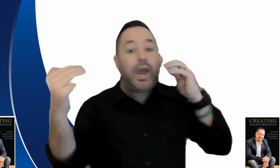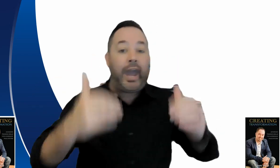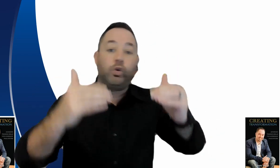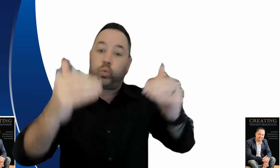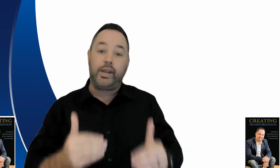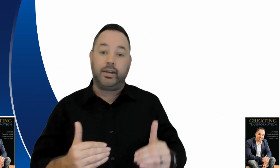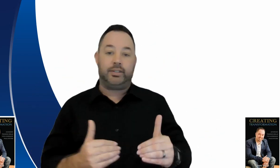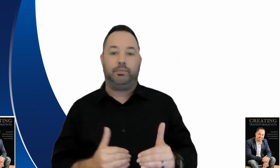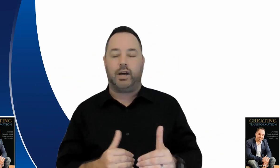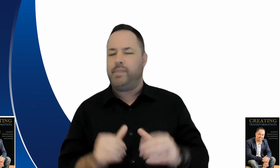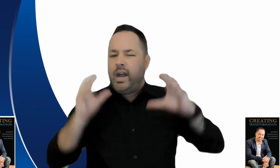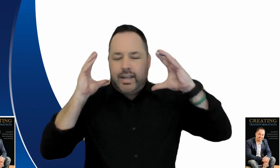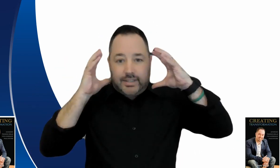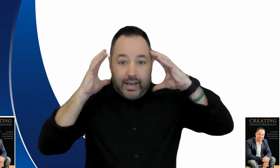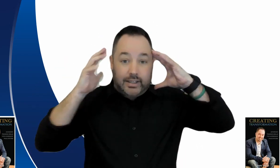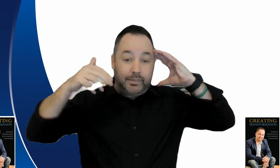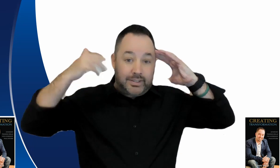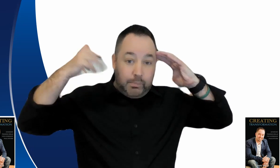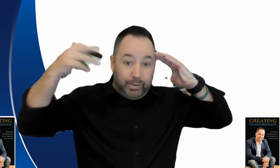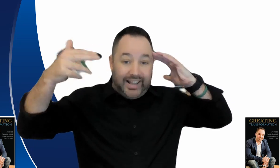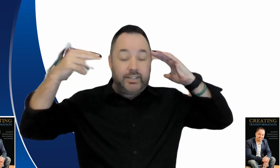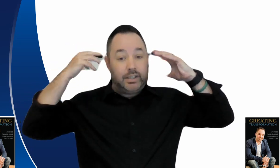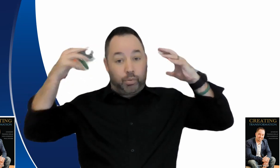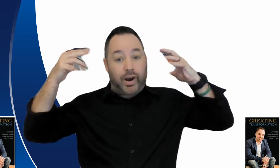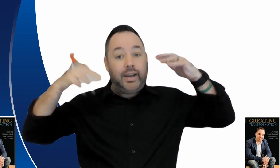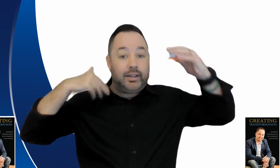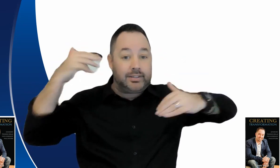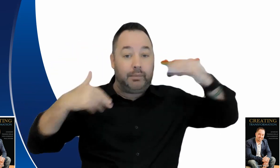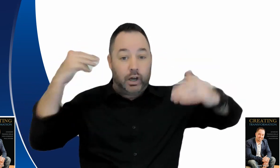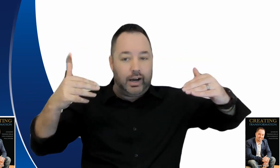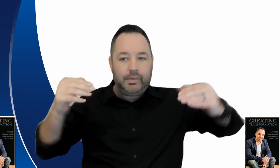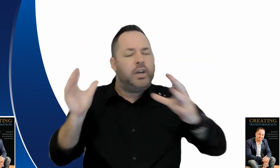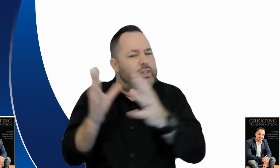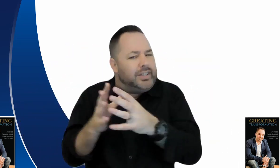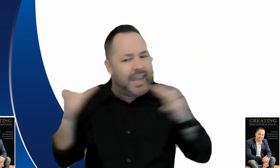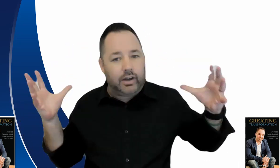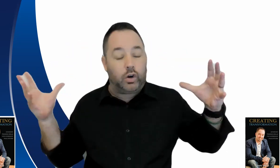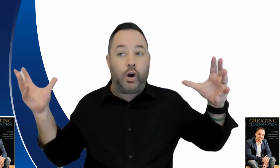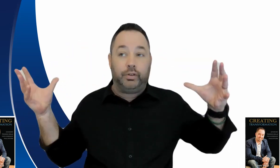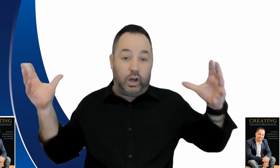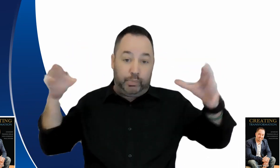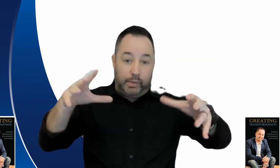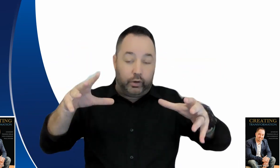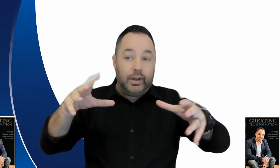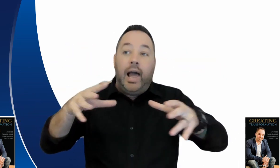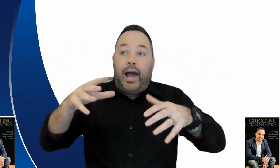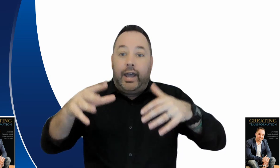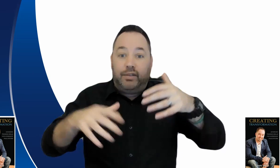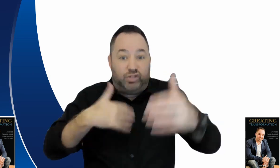and read at same time it takes up the same place in the brain at the same time so you cannot overload people and